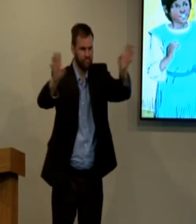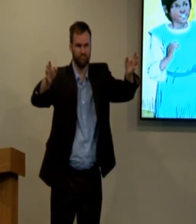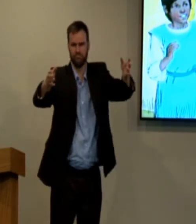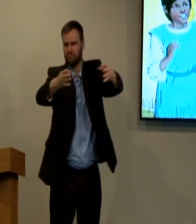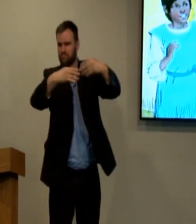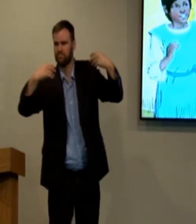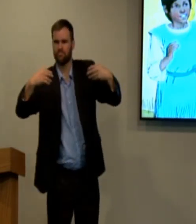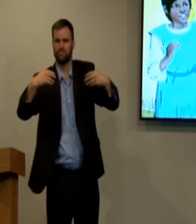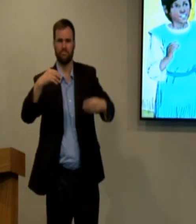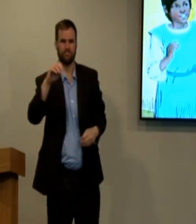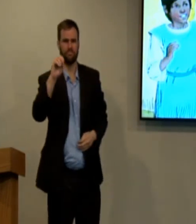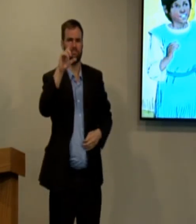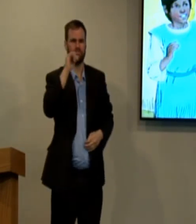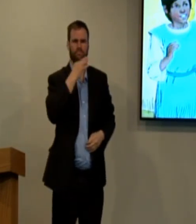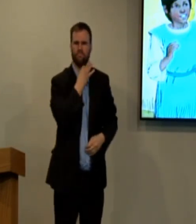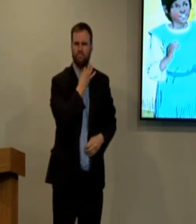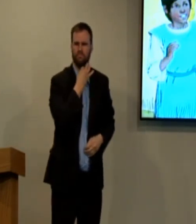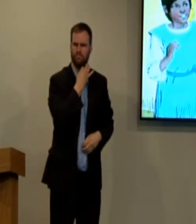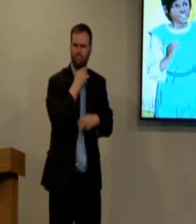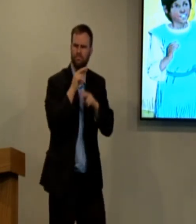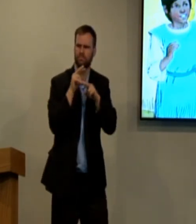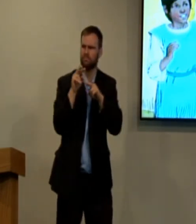So overnight, Eli opened the tabernacle.